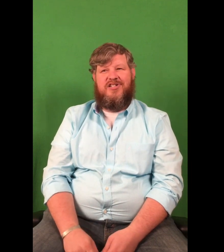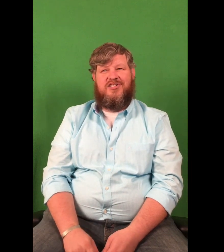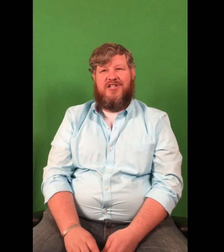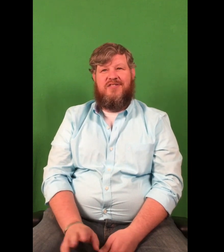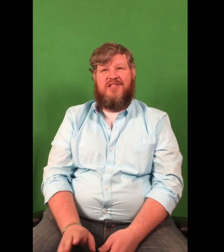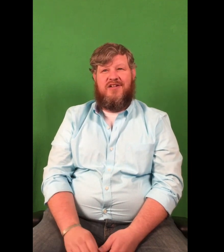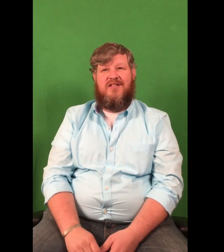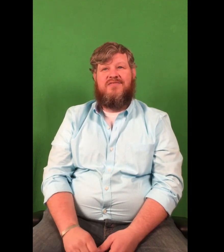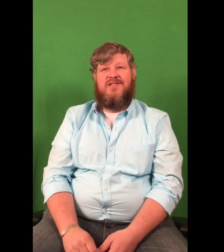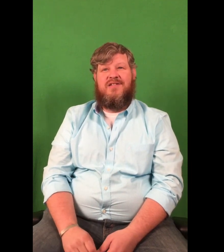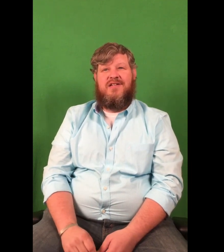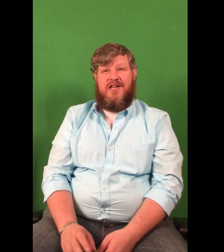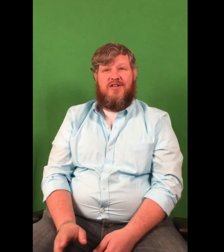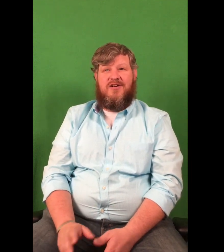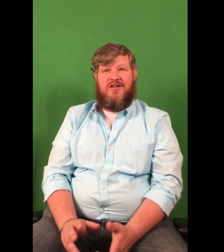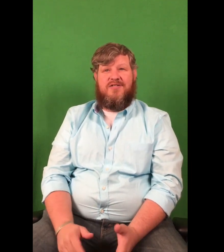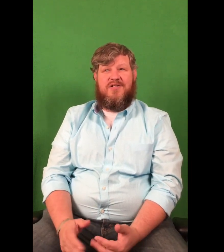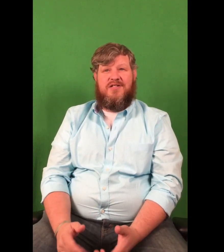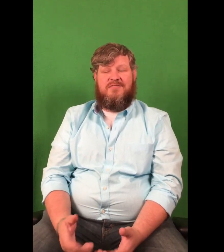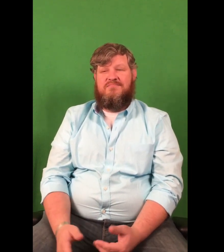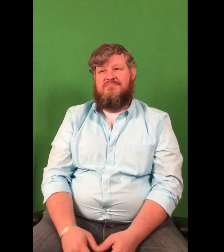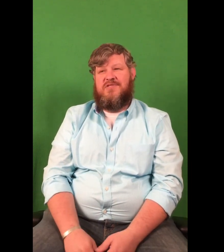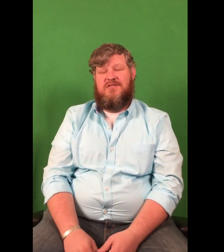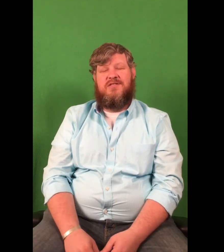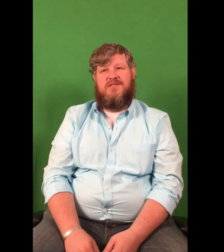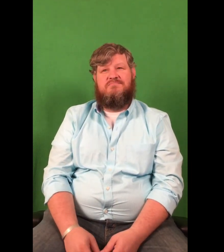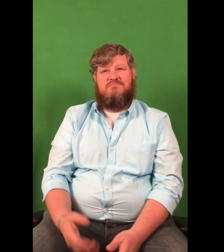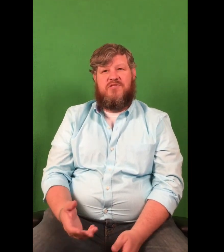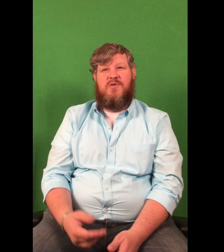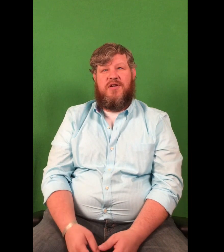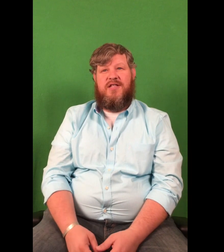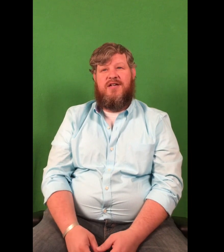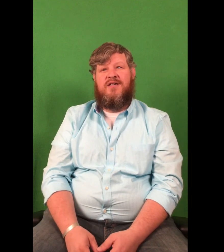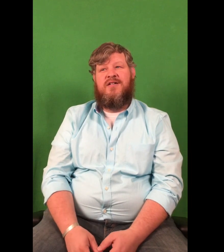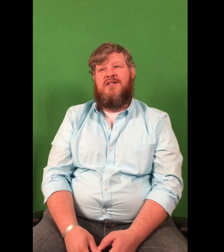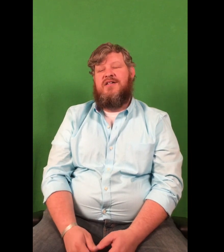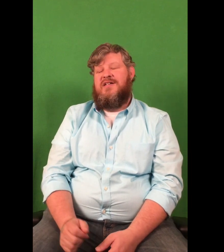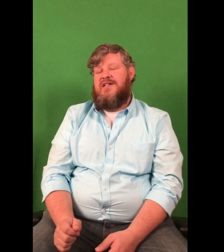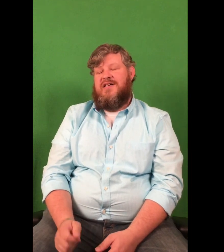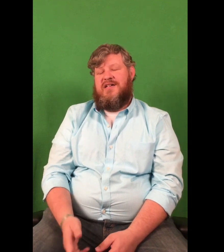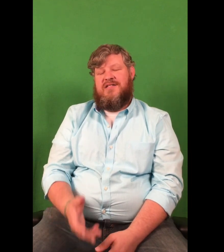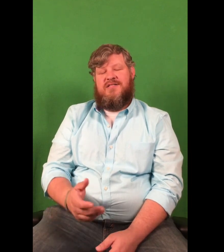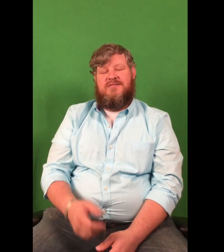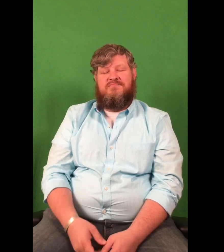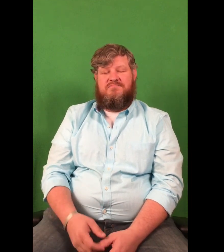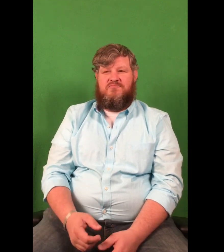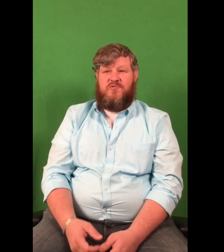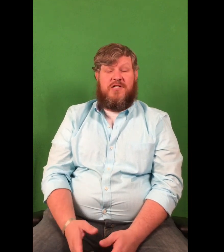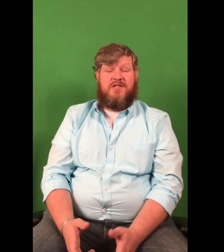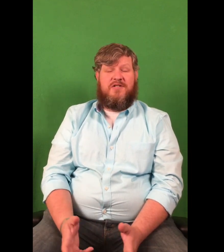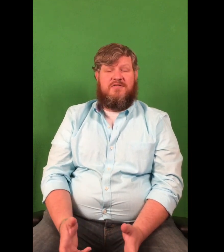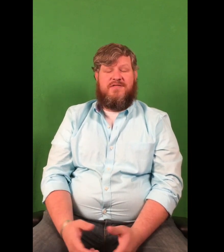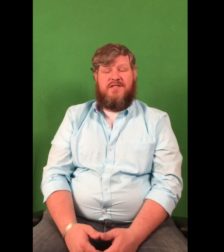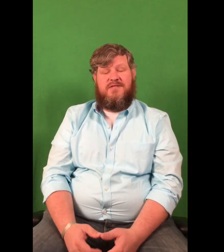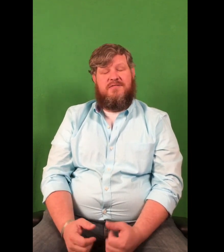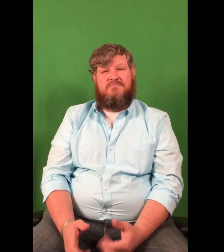conditioning and everything off in the car because it was getting, you know, smoky there. And we went around the curve and then